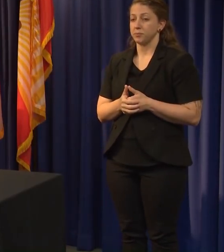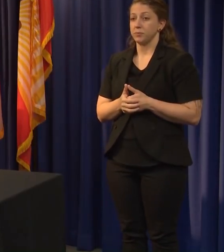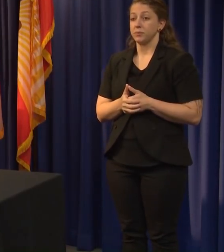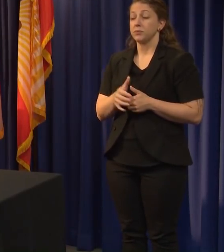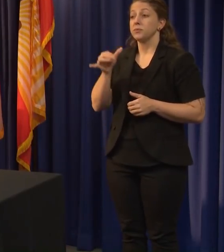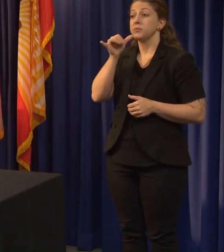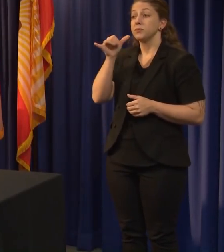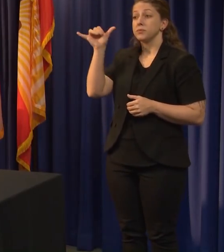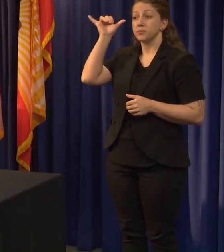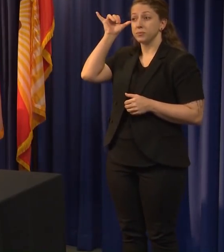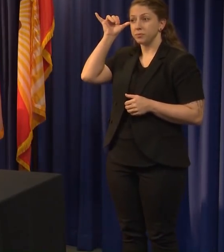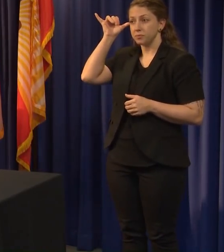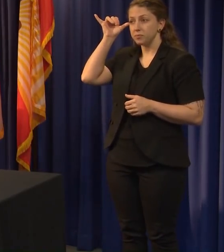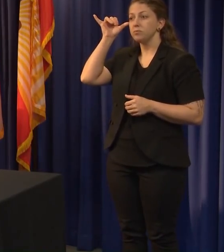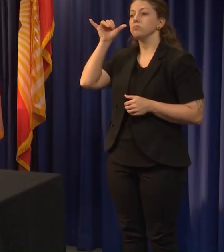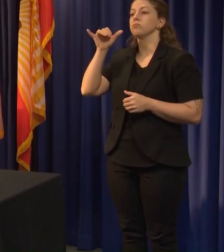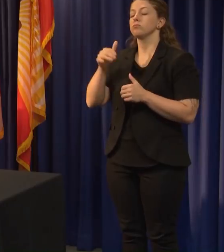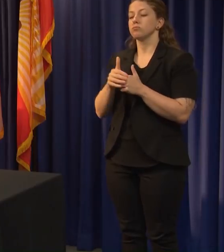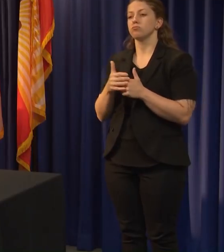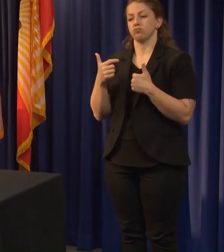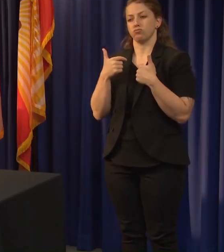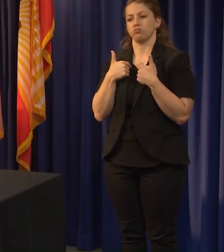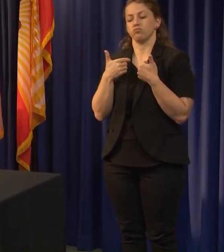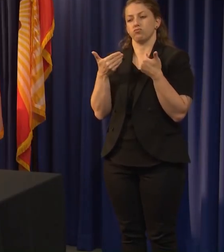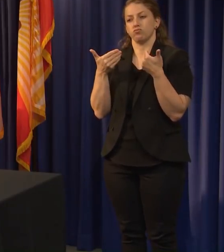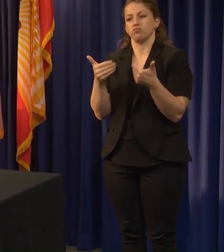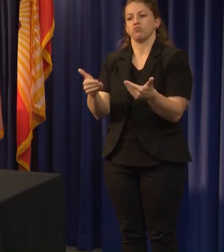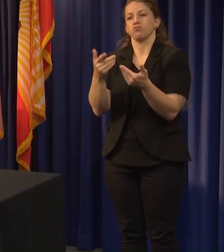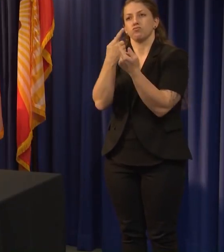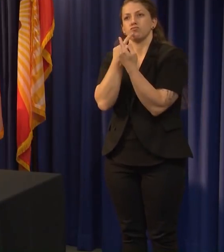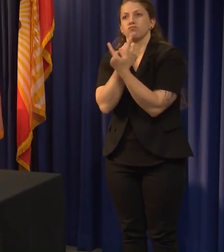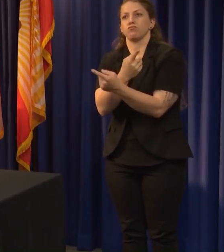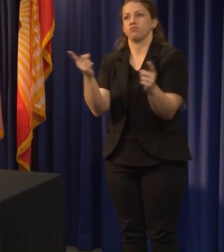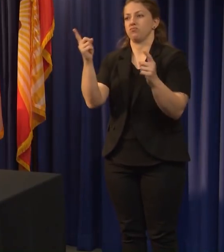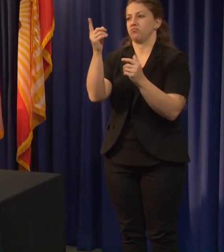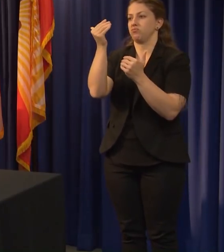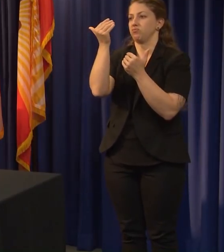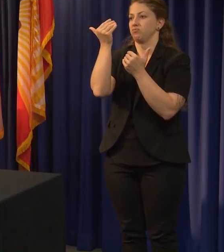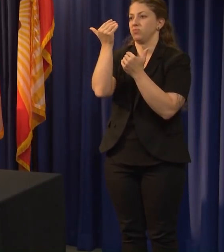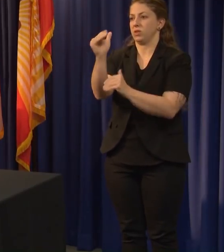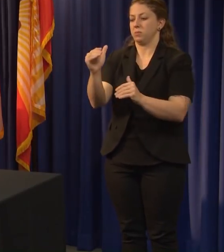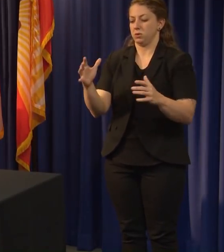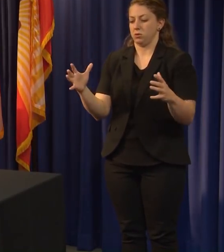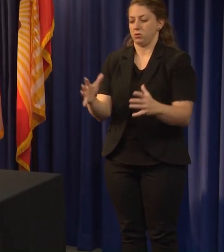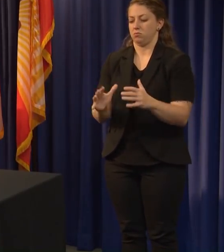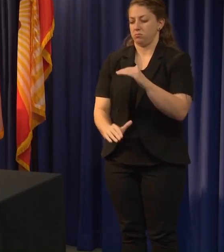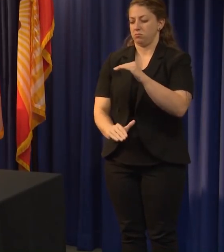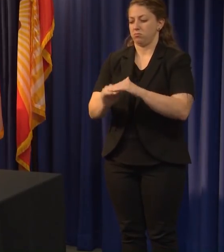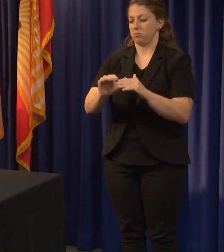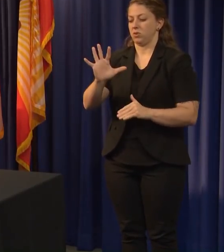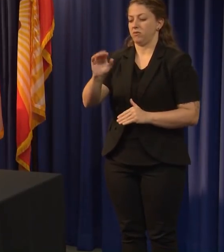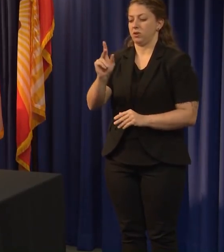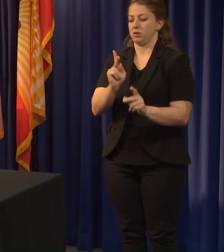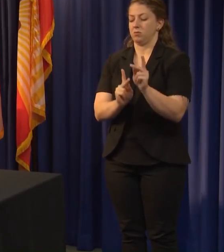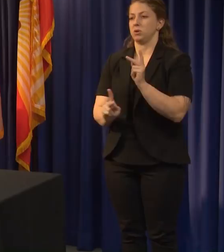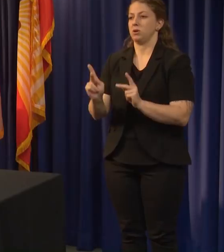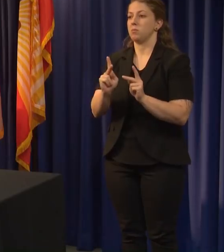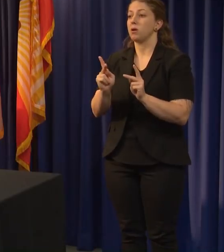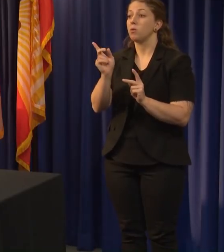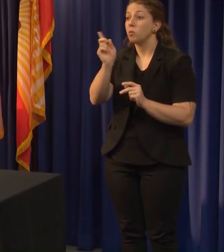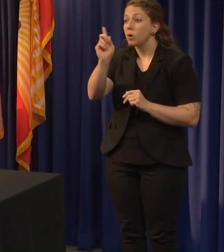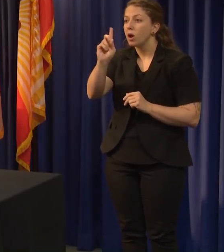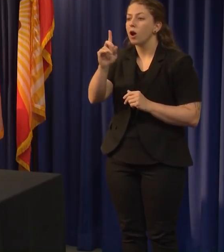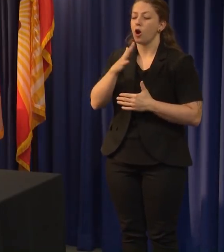Yesterday, I took the action to limit large crowds to a maximum of 50 occupants at recreational and social